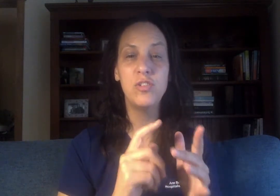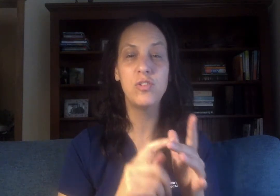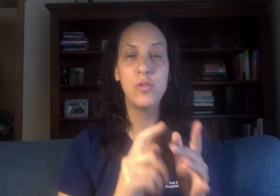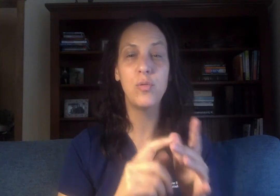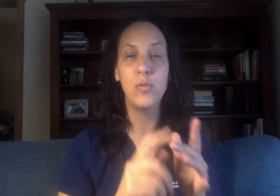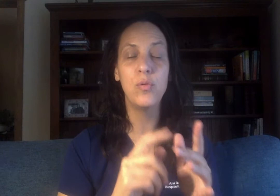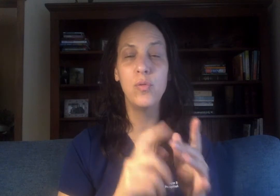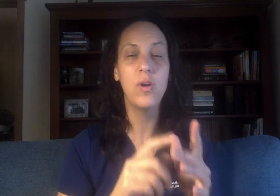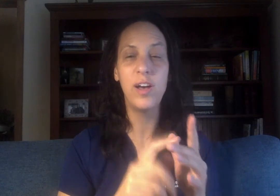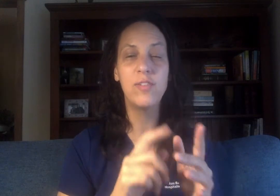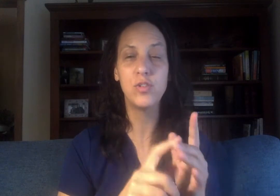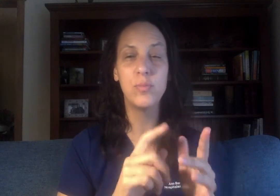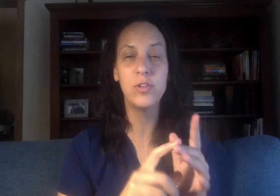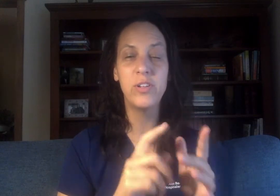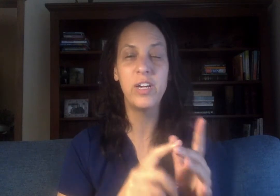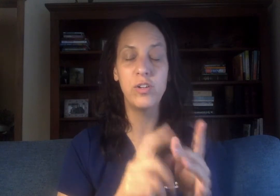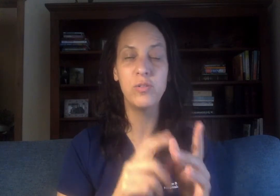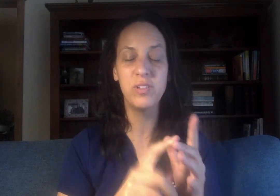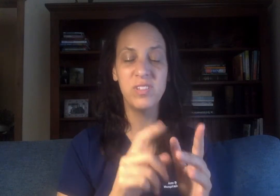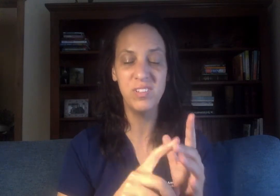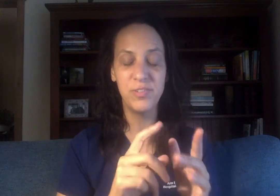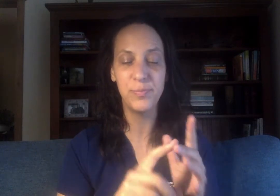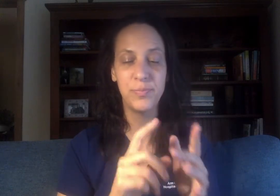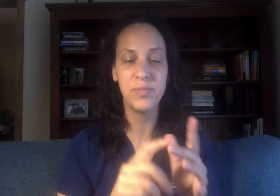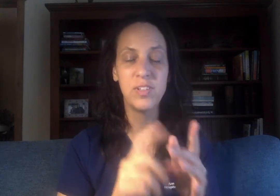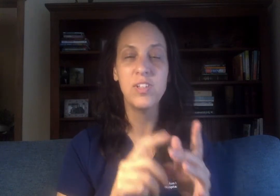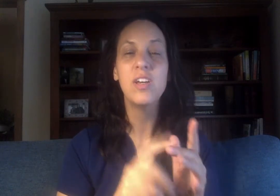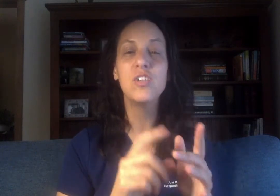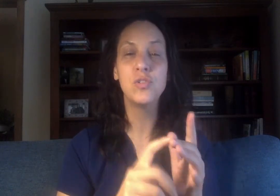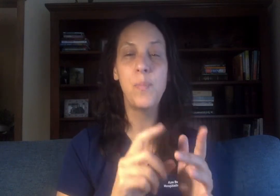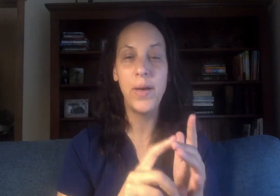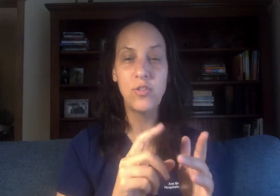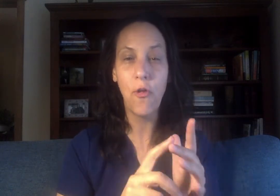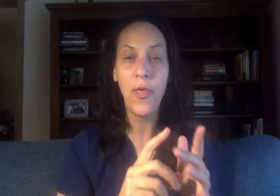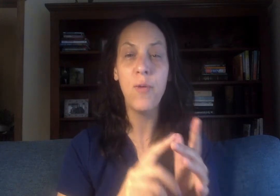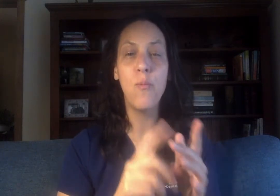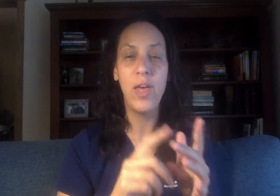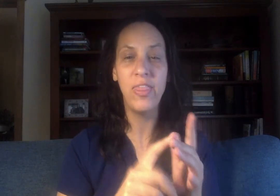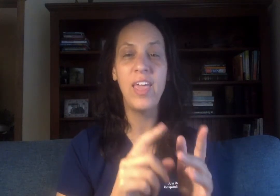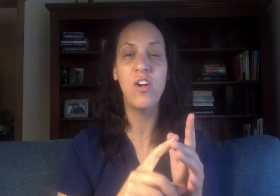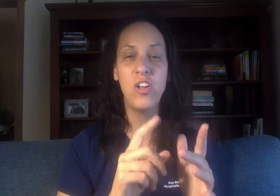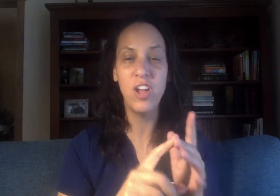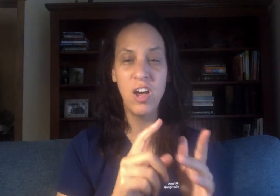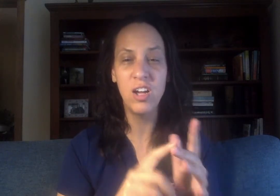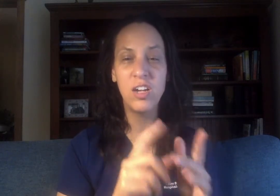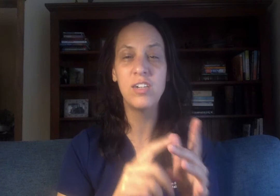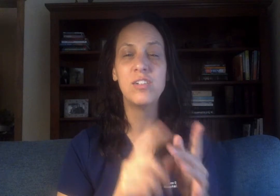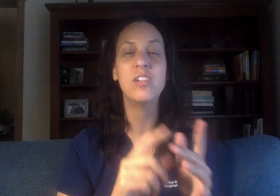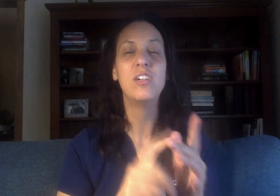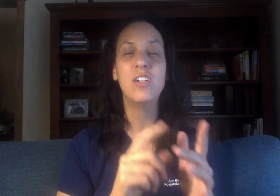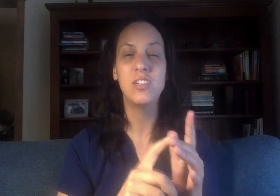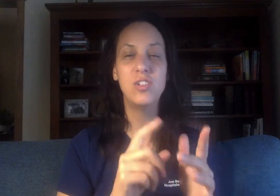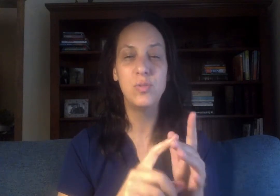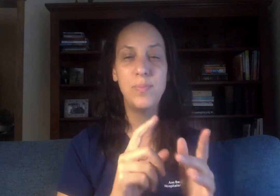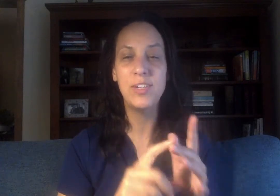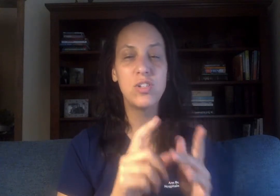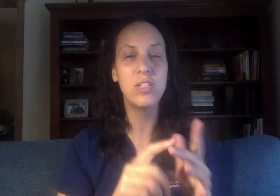who have a terminal diagnosis. Especially when they are young. Especially